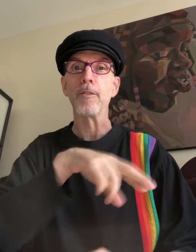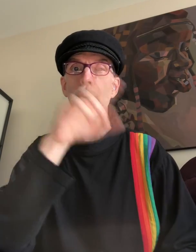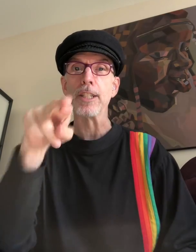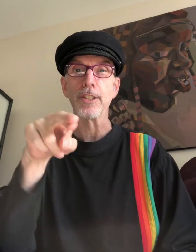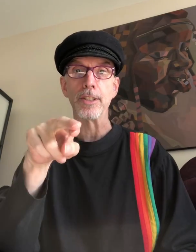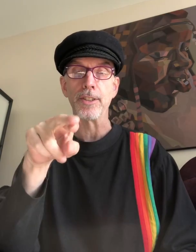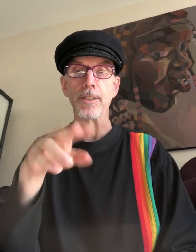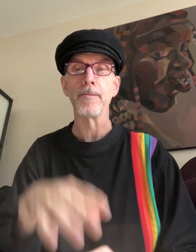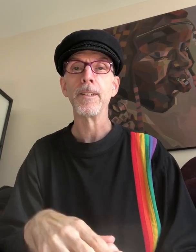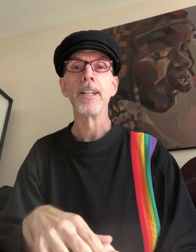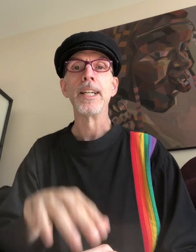Rochester.